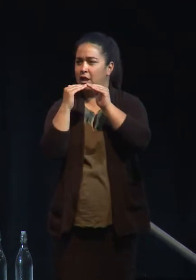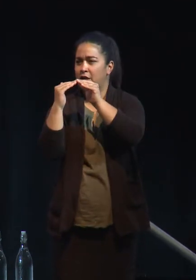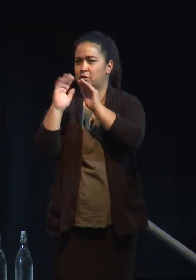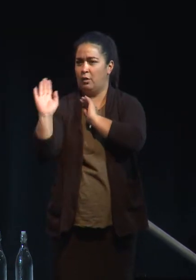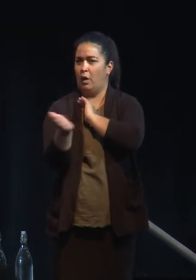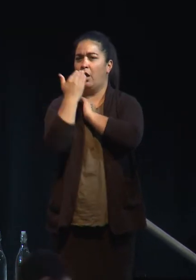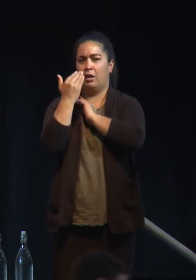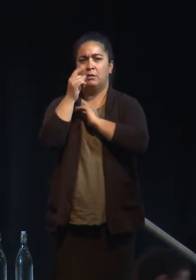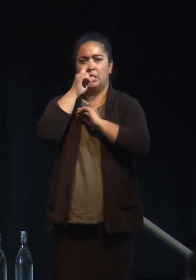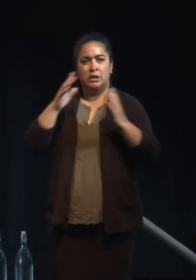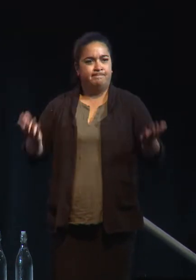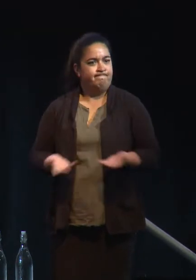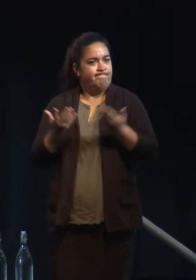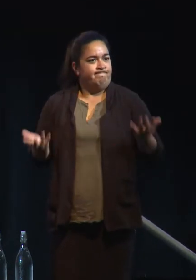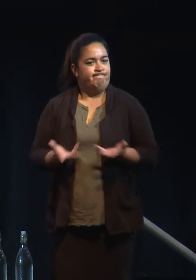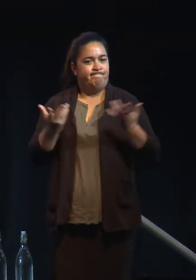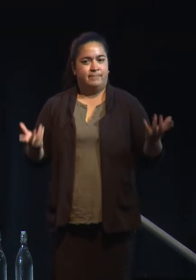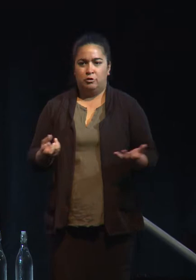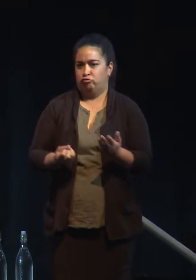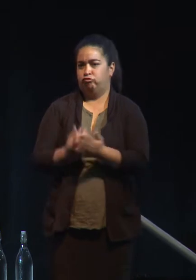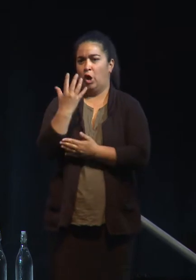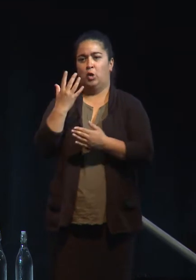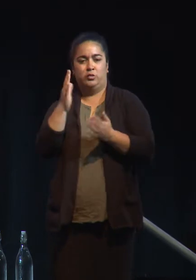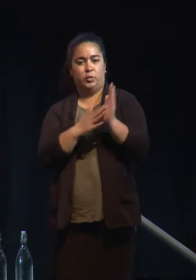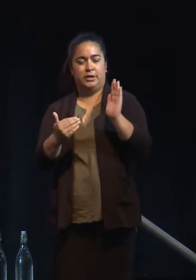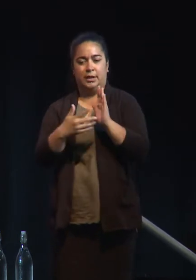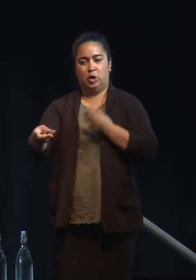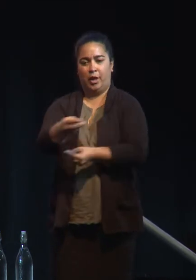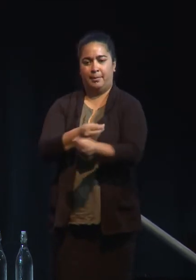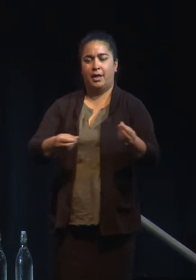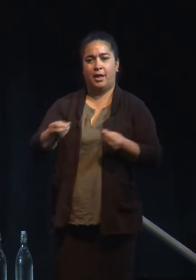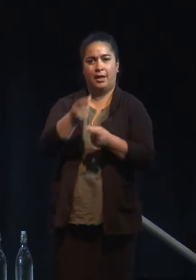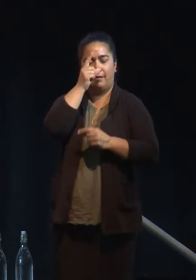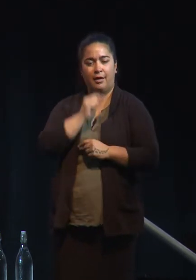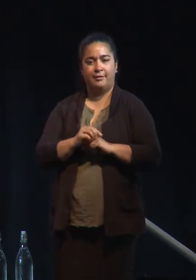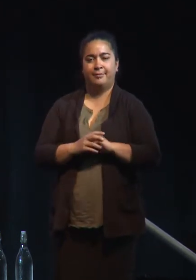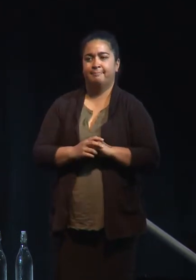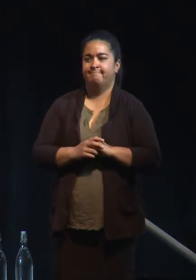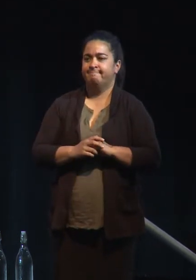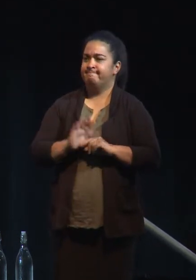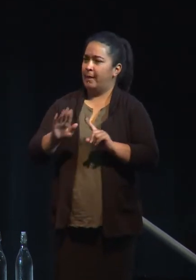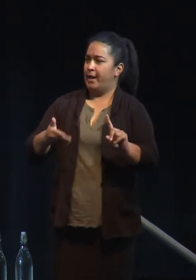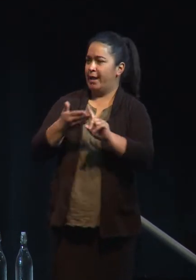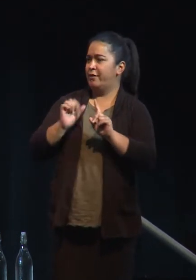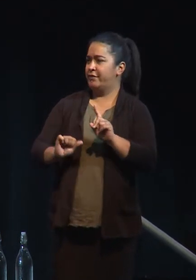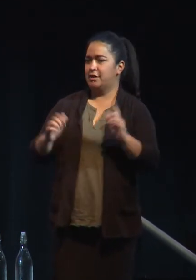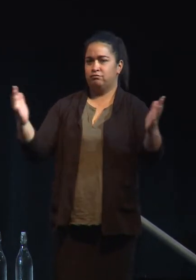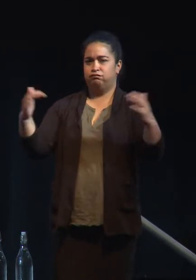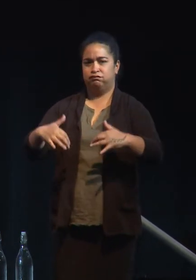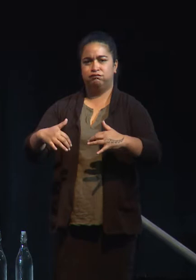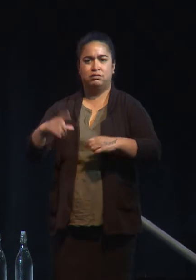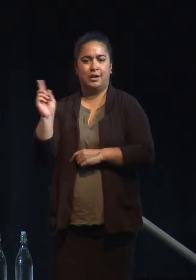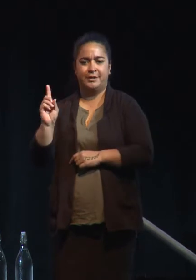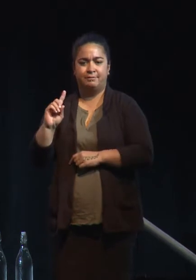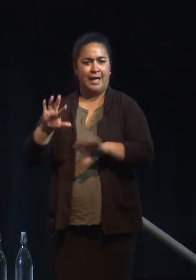actually stimulate and grow the NZ economy and the purpose of this gathering is to figure out how to future proof